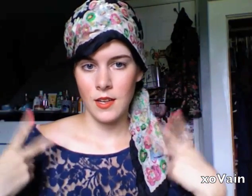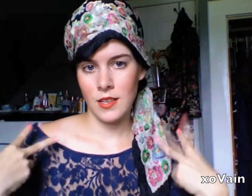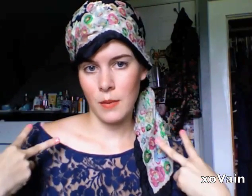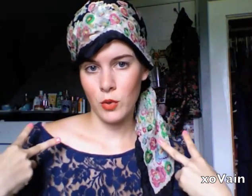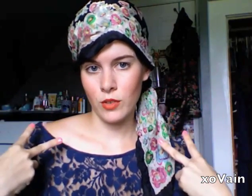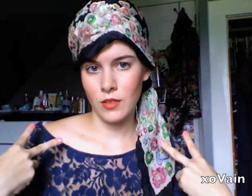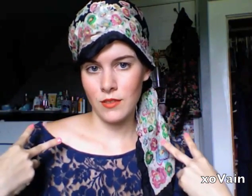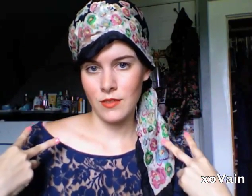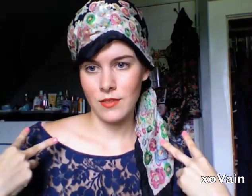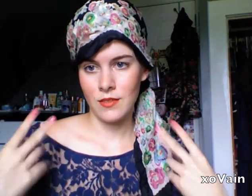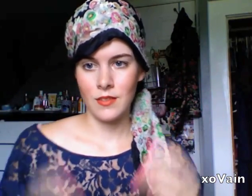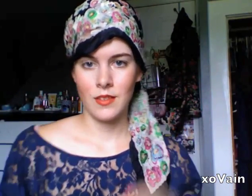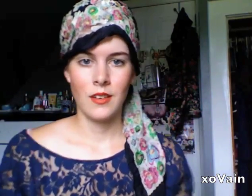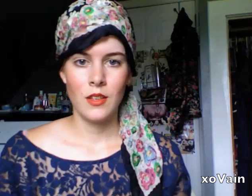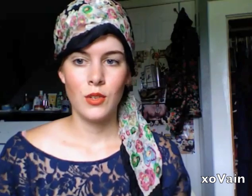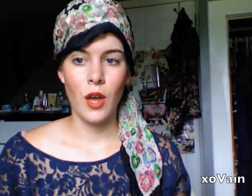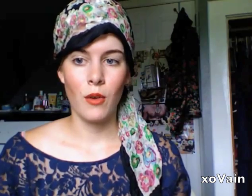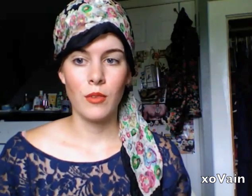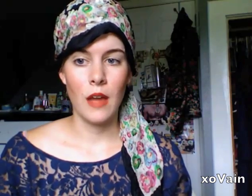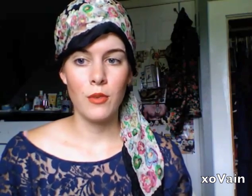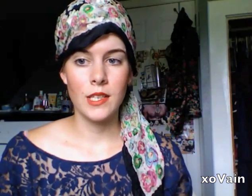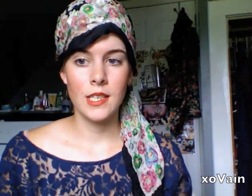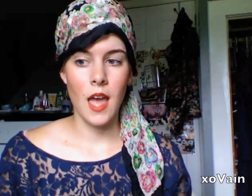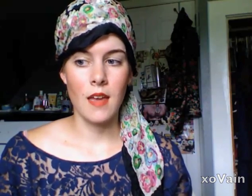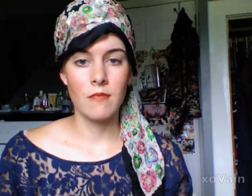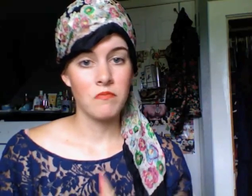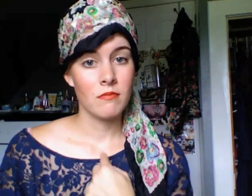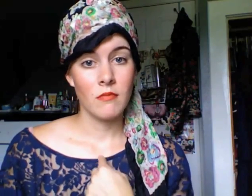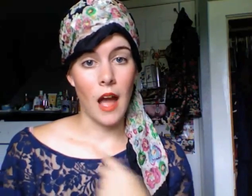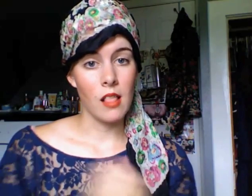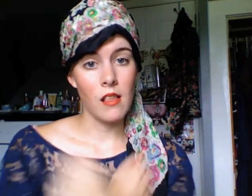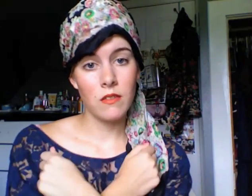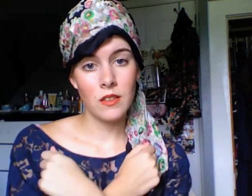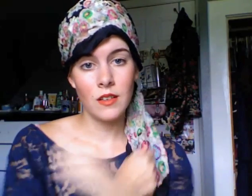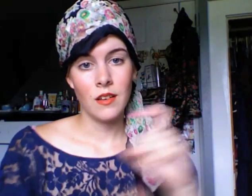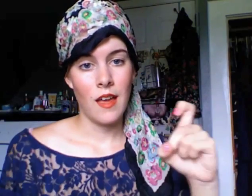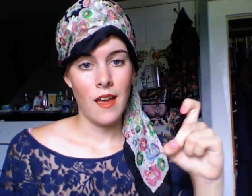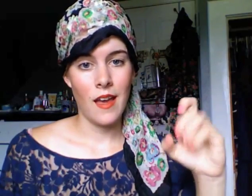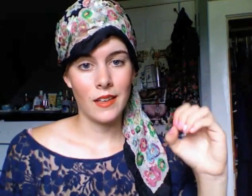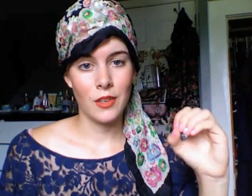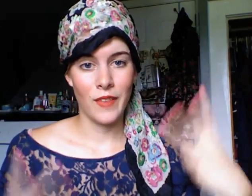and top of your shoulders. So, now you can say, I love X over N.